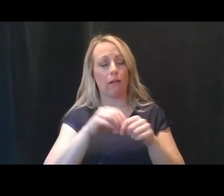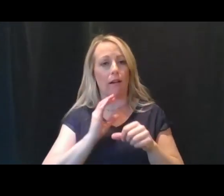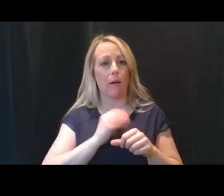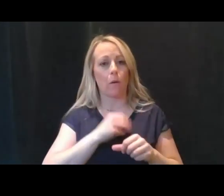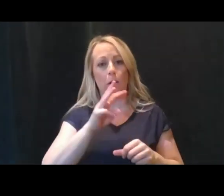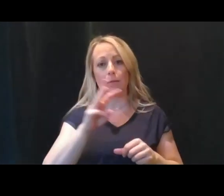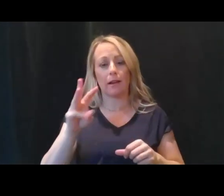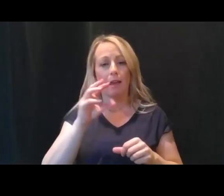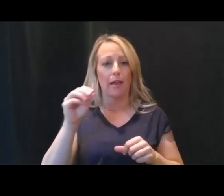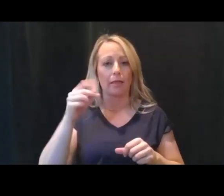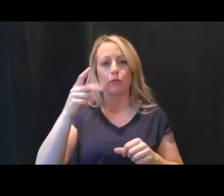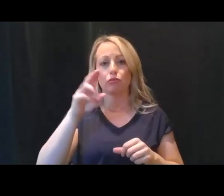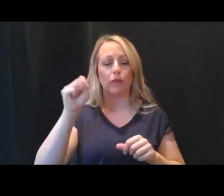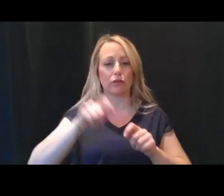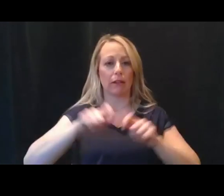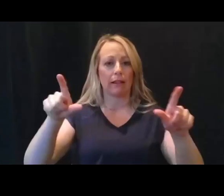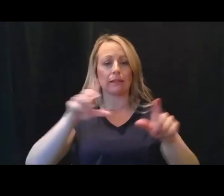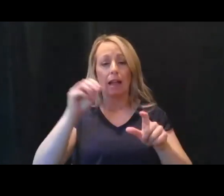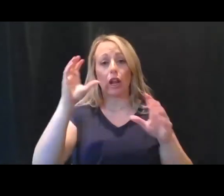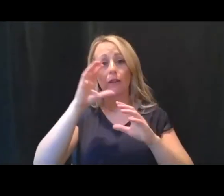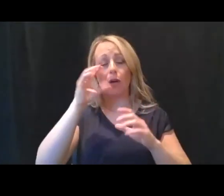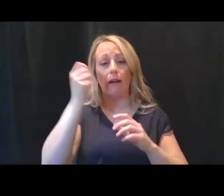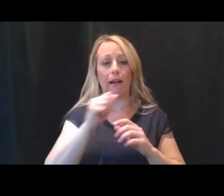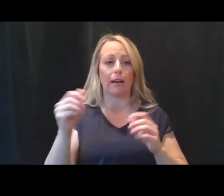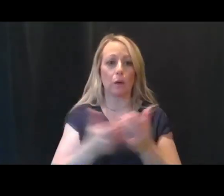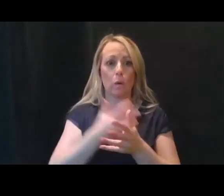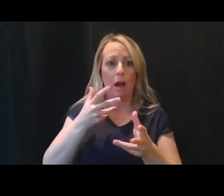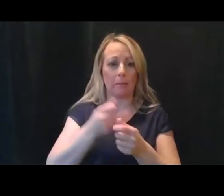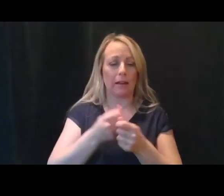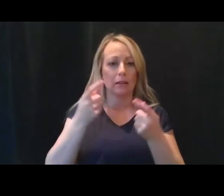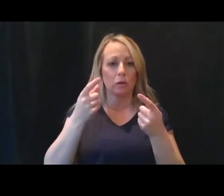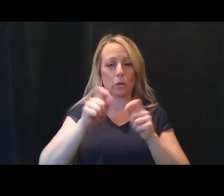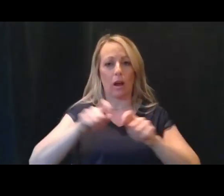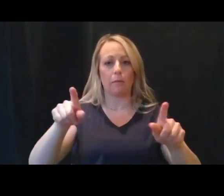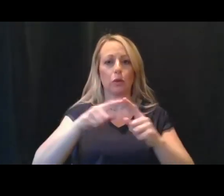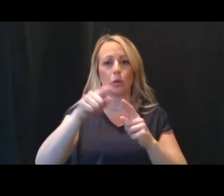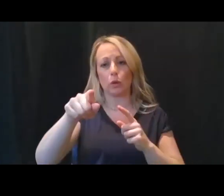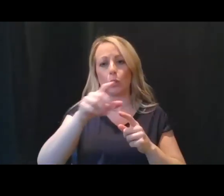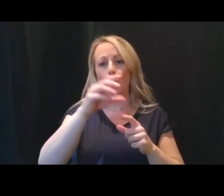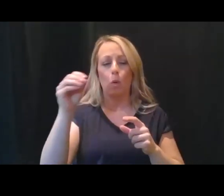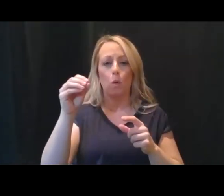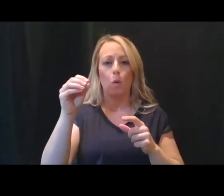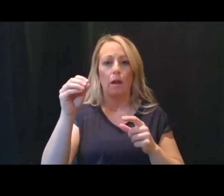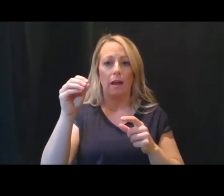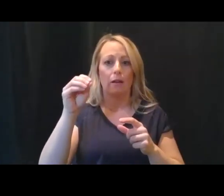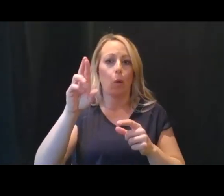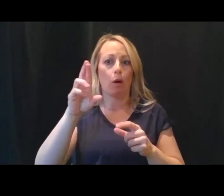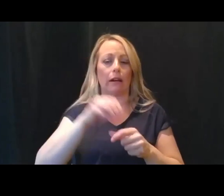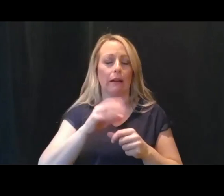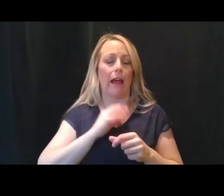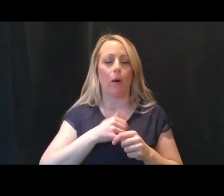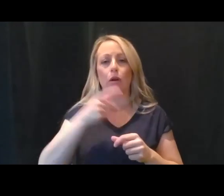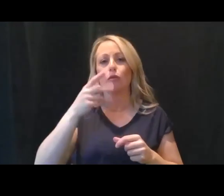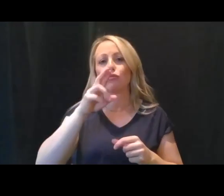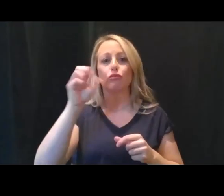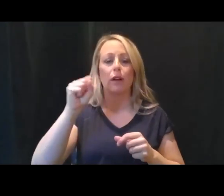come out after this, and then look for any new updates from us to come directly to you or at our planned press briefing next Thursday. Thank